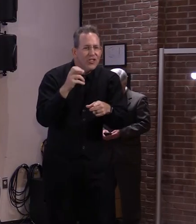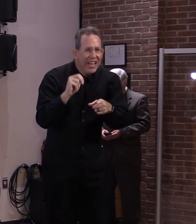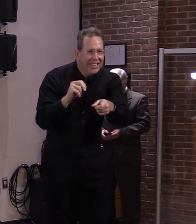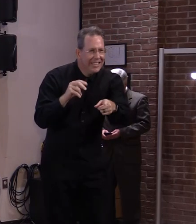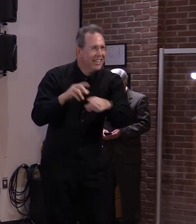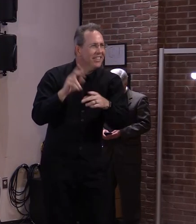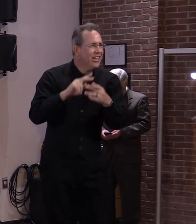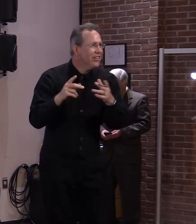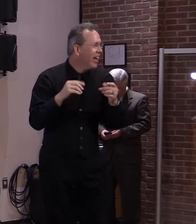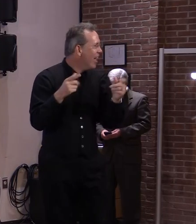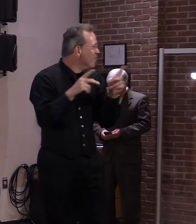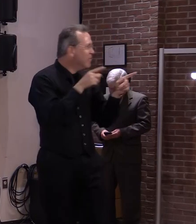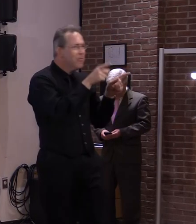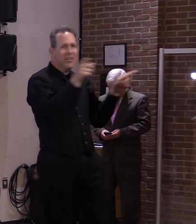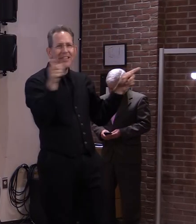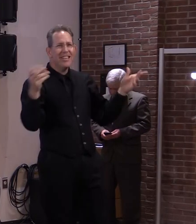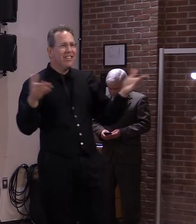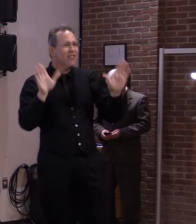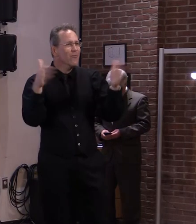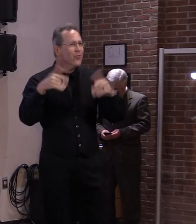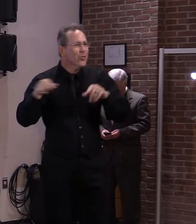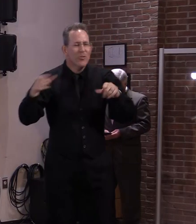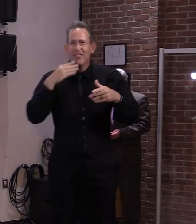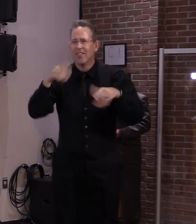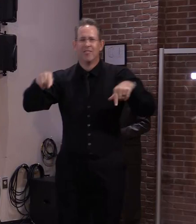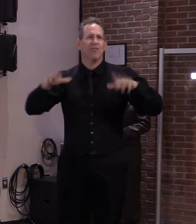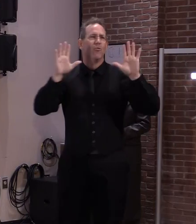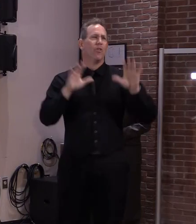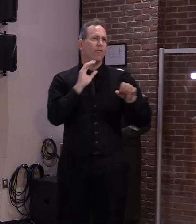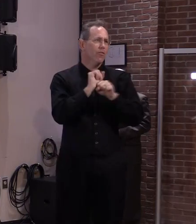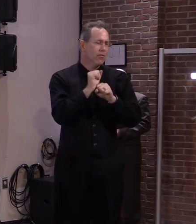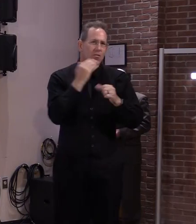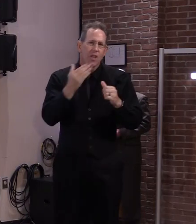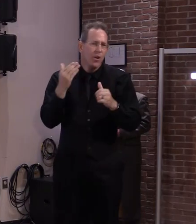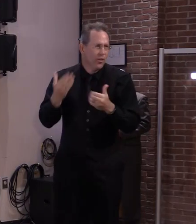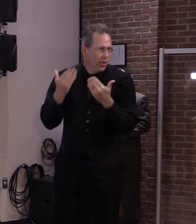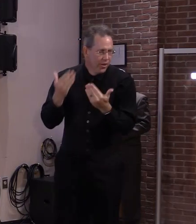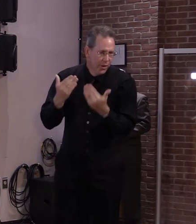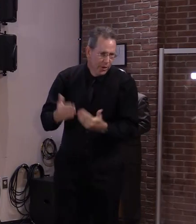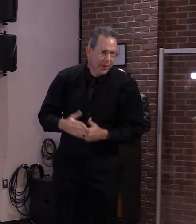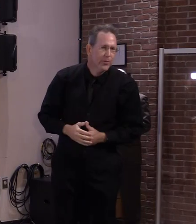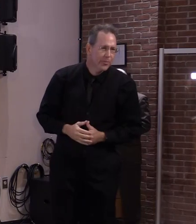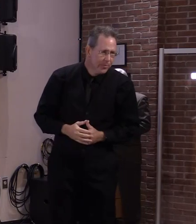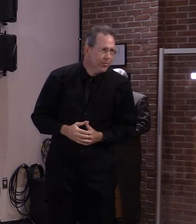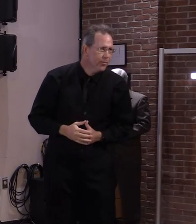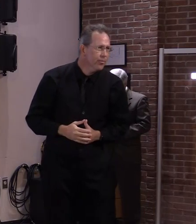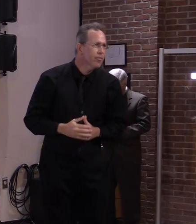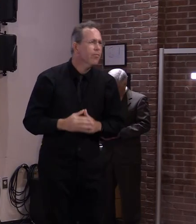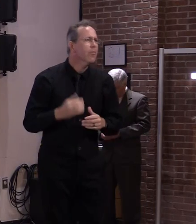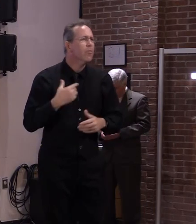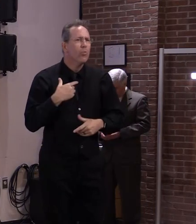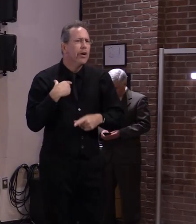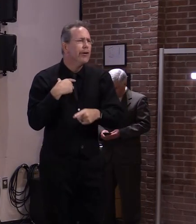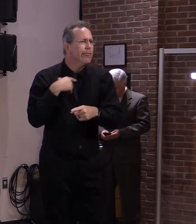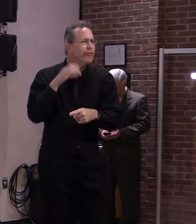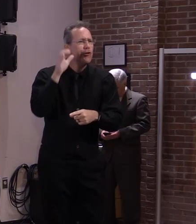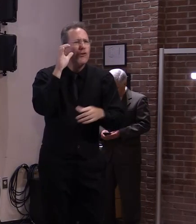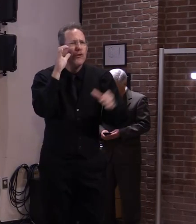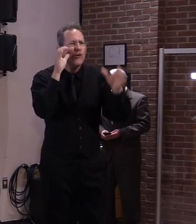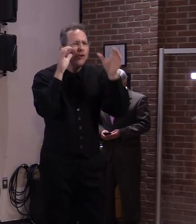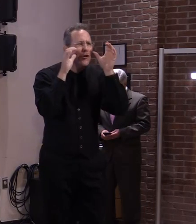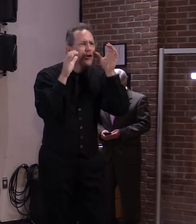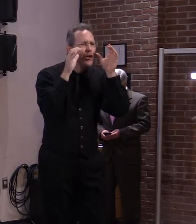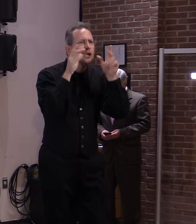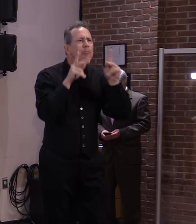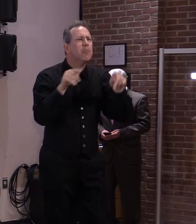these press conferences. And we have heard from readers that they're having issues finding appropriate summer programming for their children.